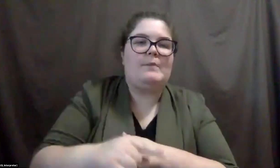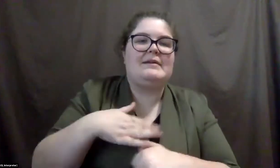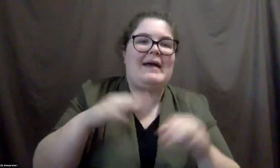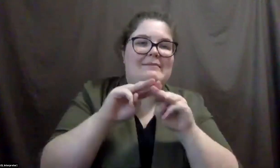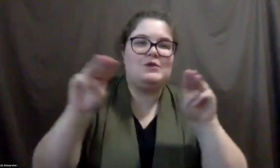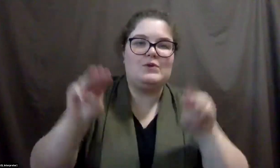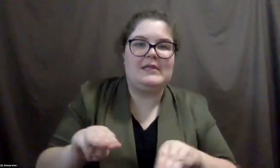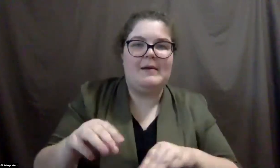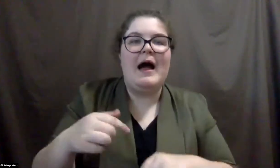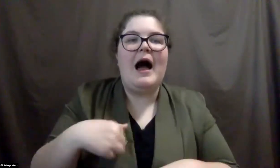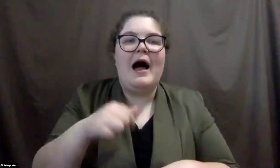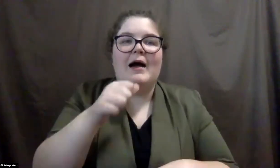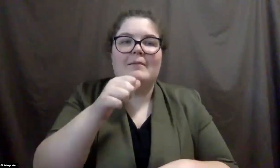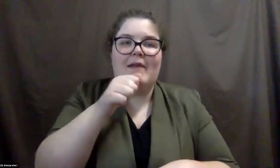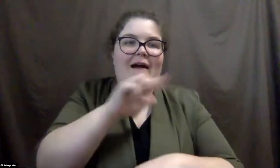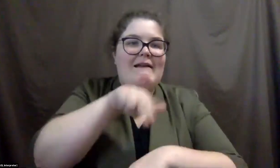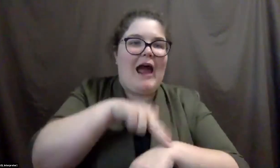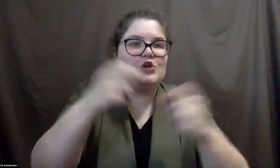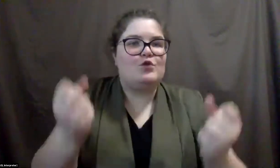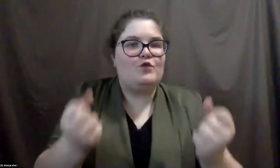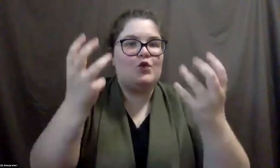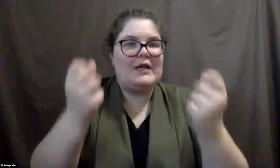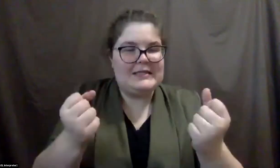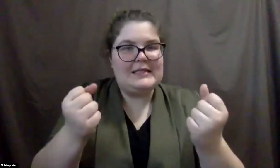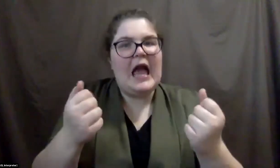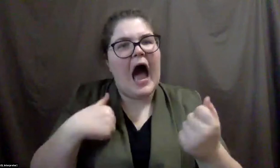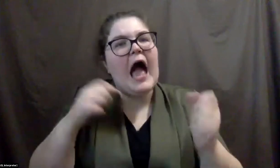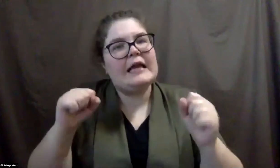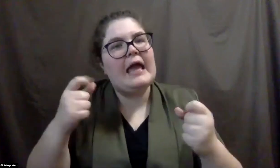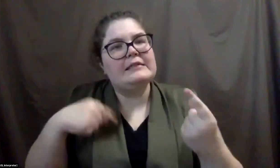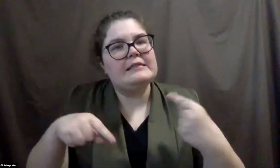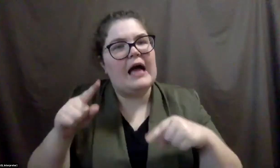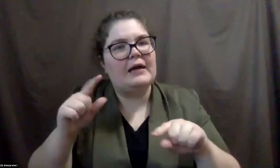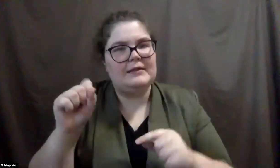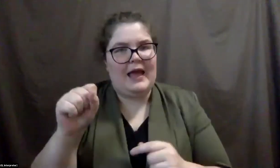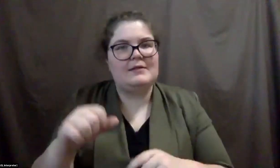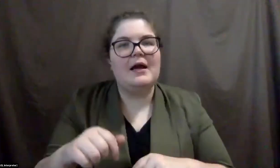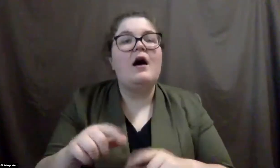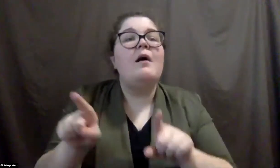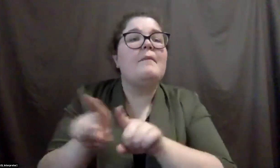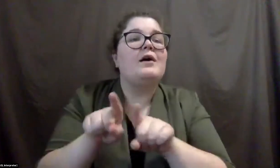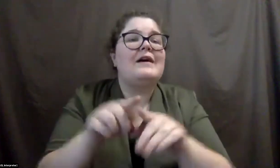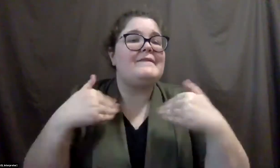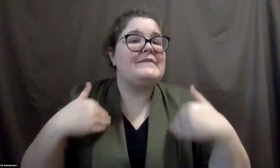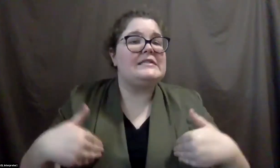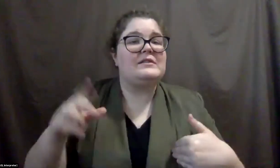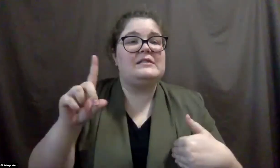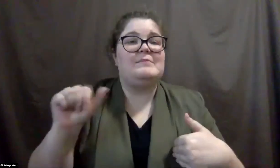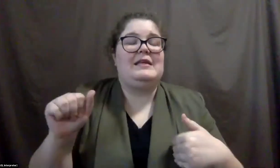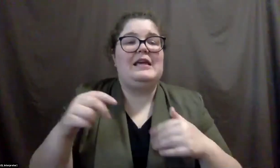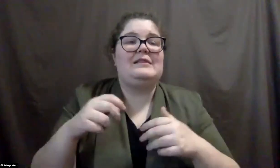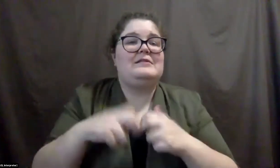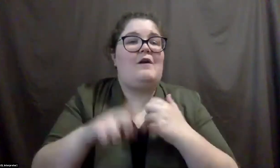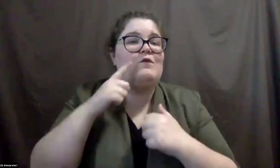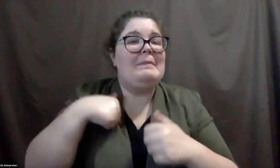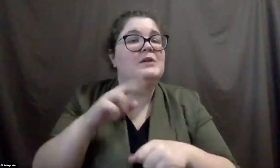I don't have a natural fluency in sign language, although I do sign. Um, and I have physical disabilities, so it's difficult for me to use sign